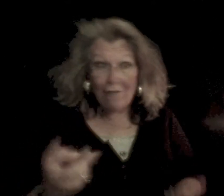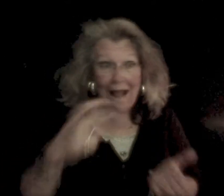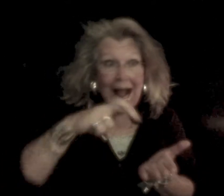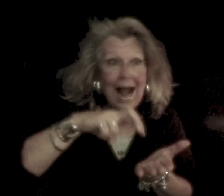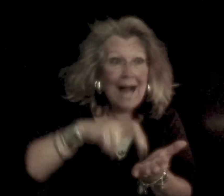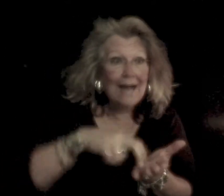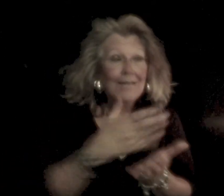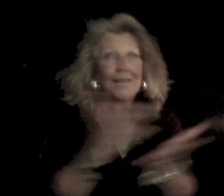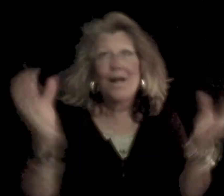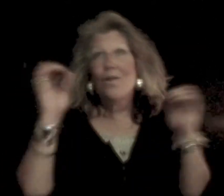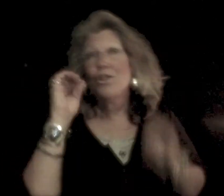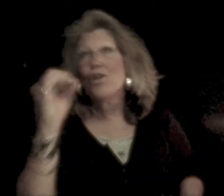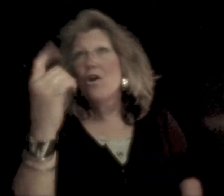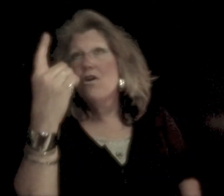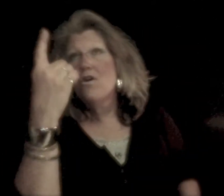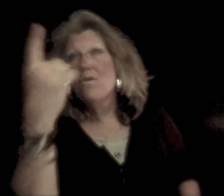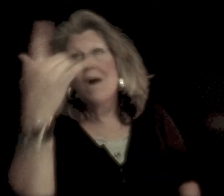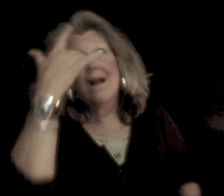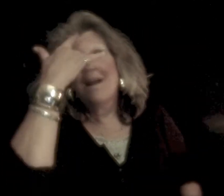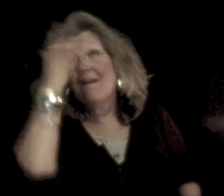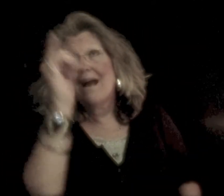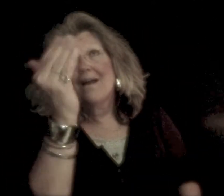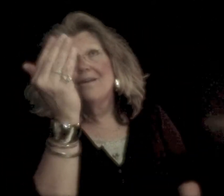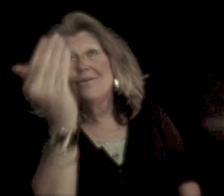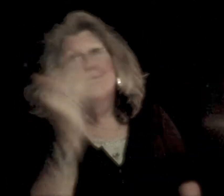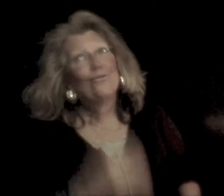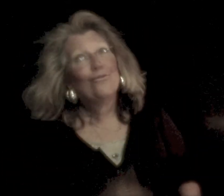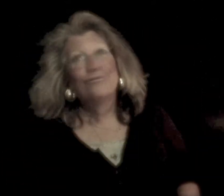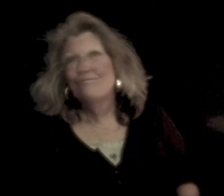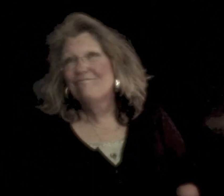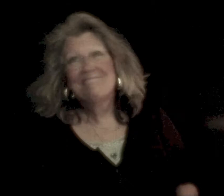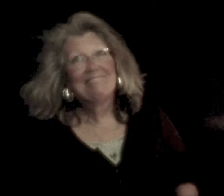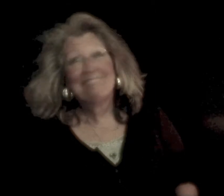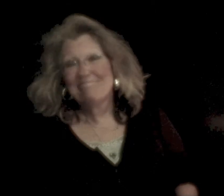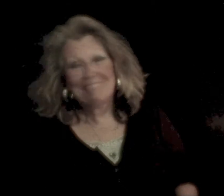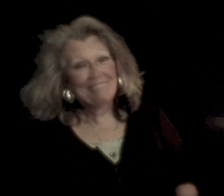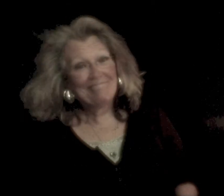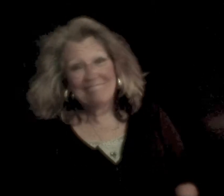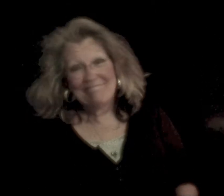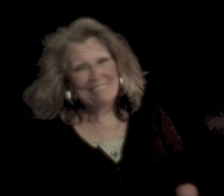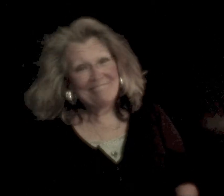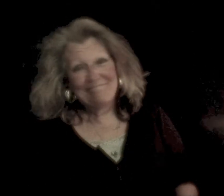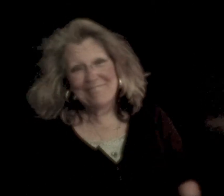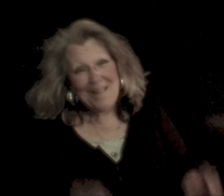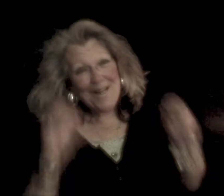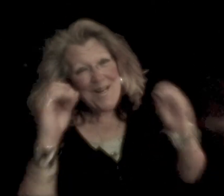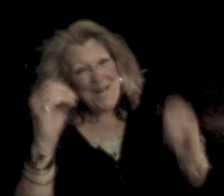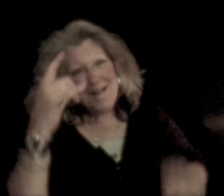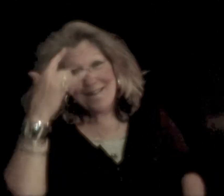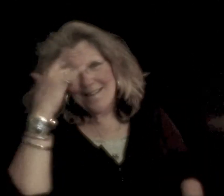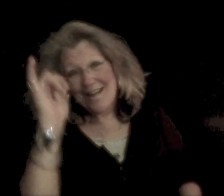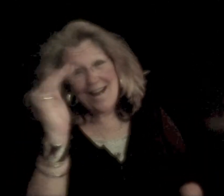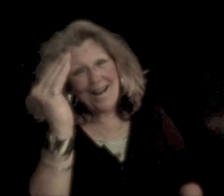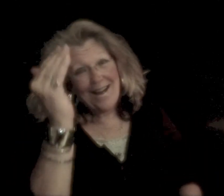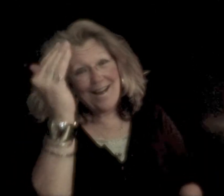wrought There's no one like you None like